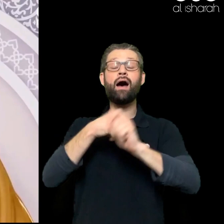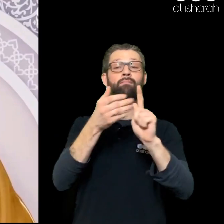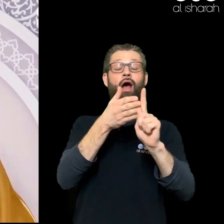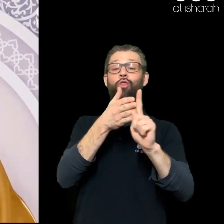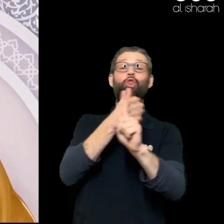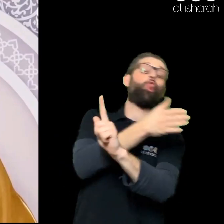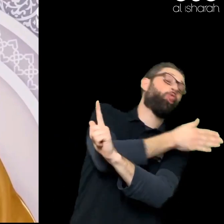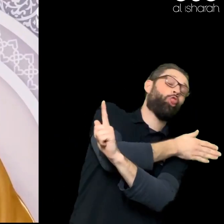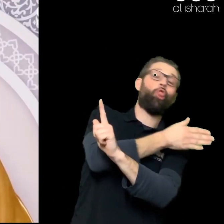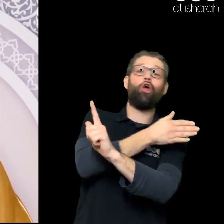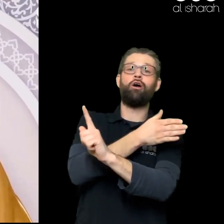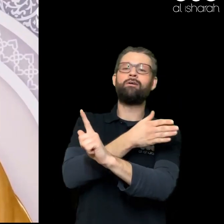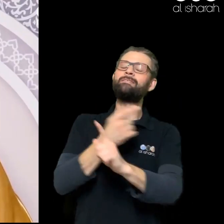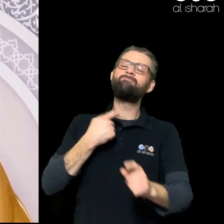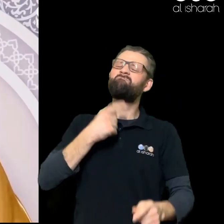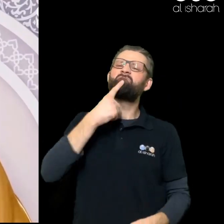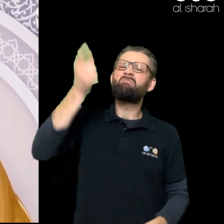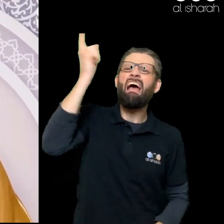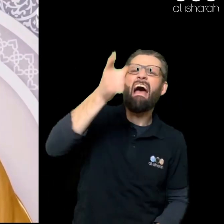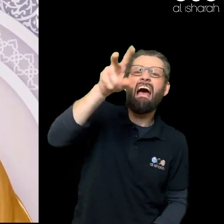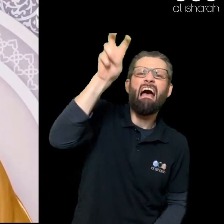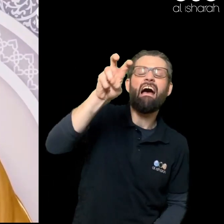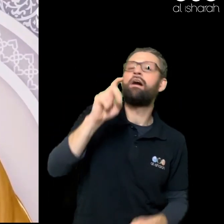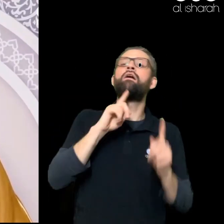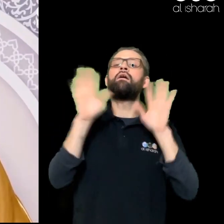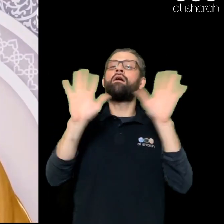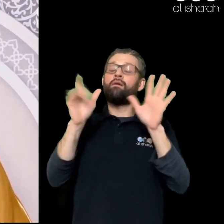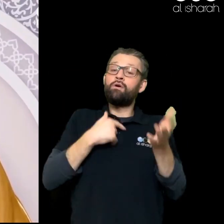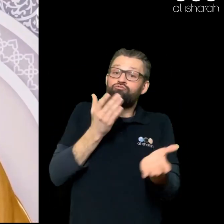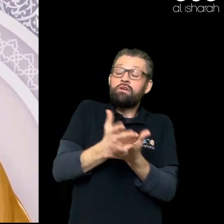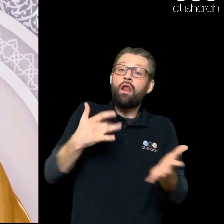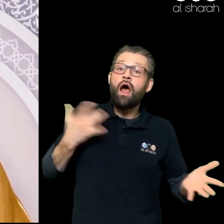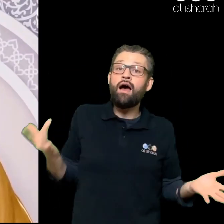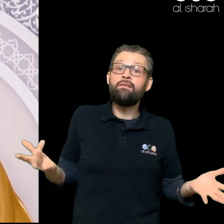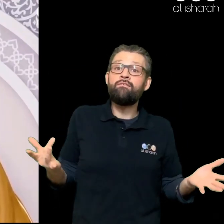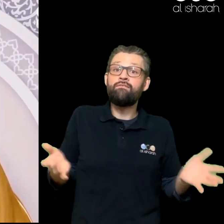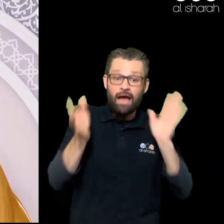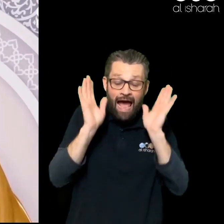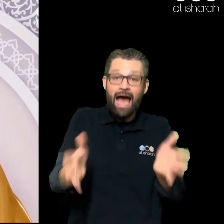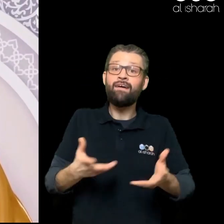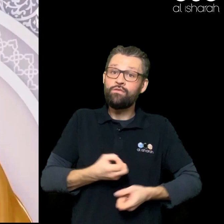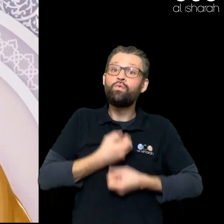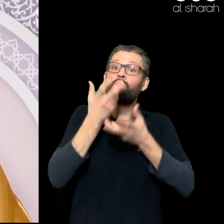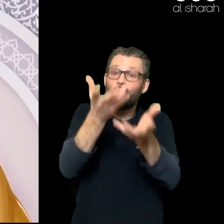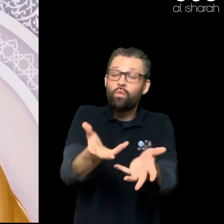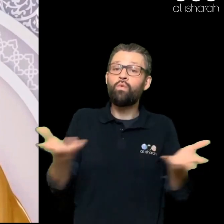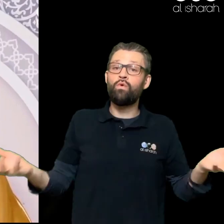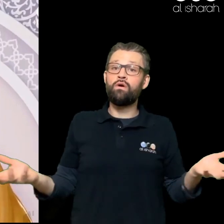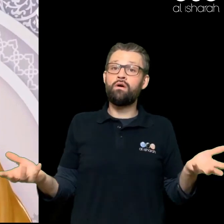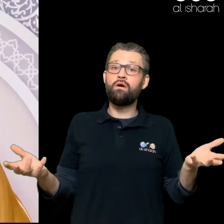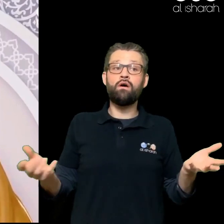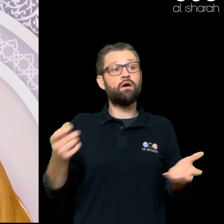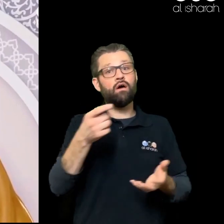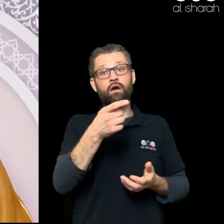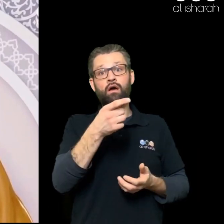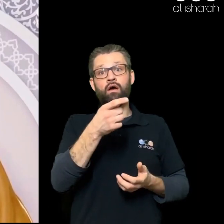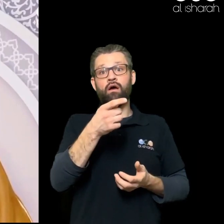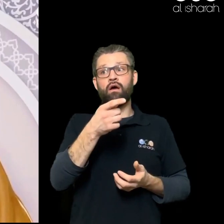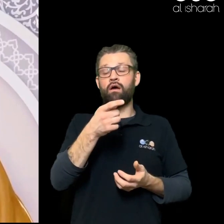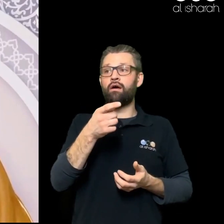It's A Reality On The Ground We Have To Talk About It My Brothers And Sisters You Will Leave Behind A Legacy Leave Behind Something That